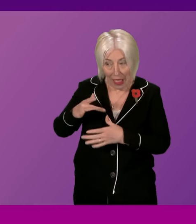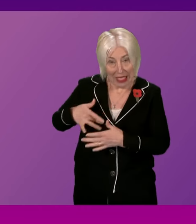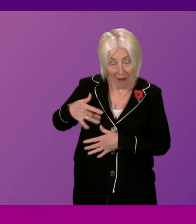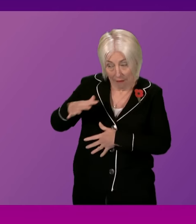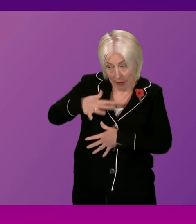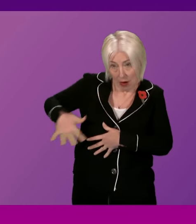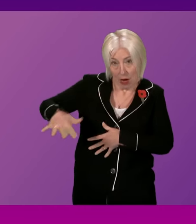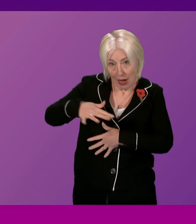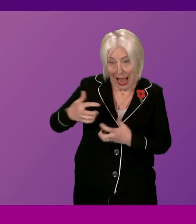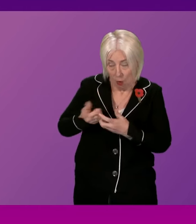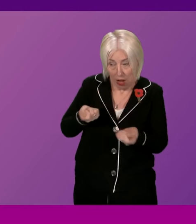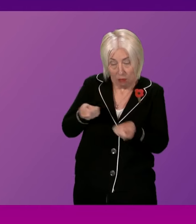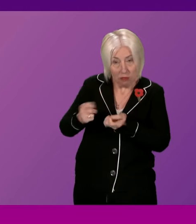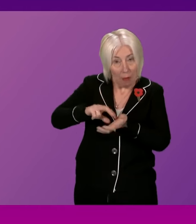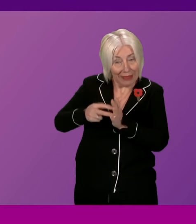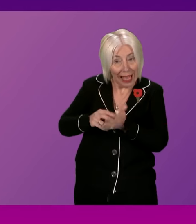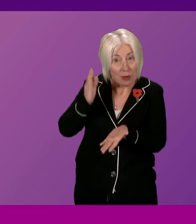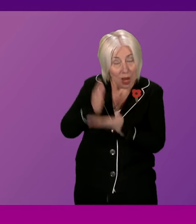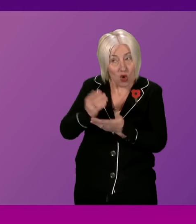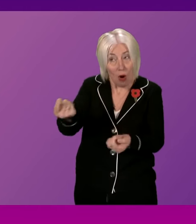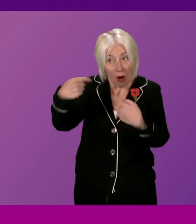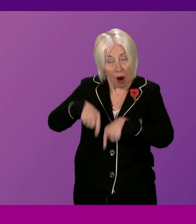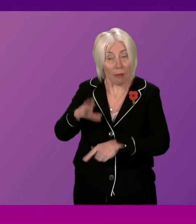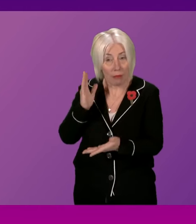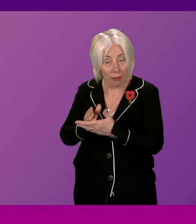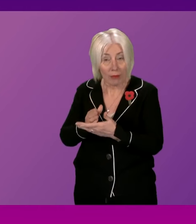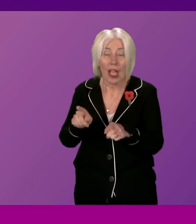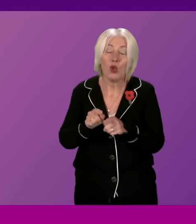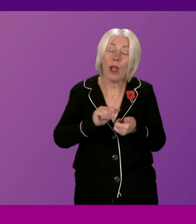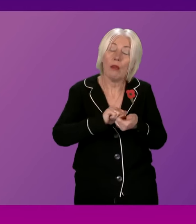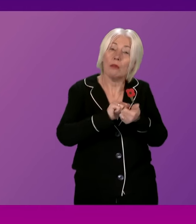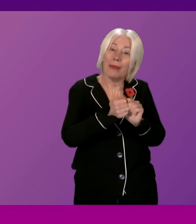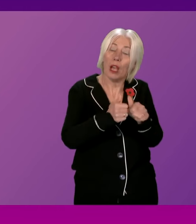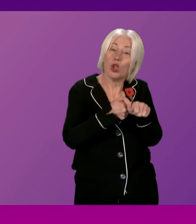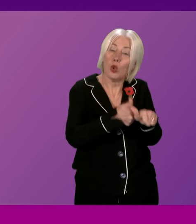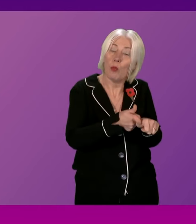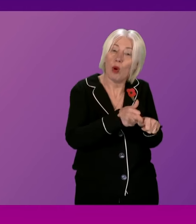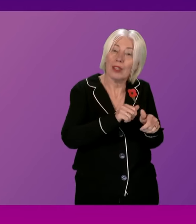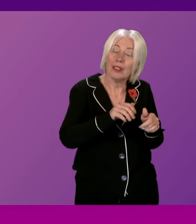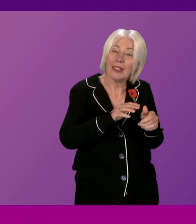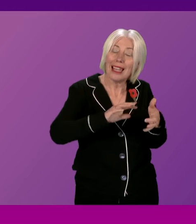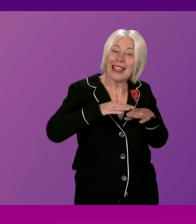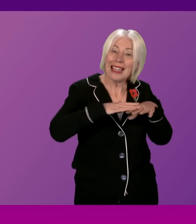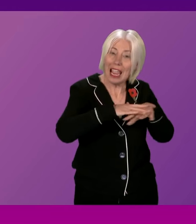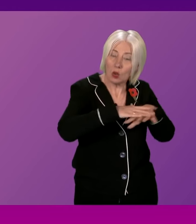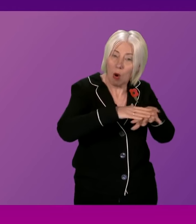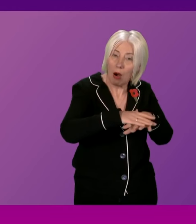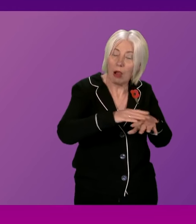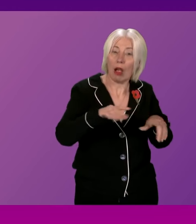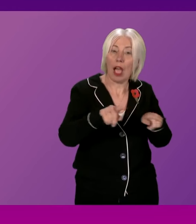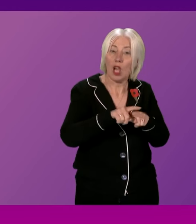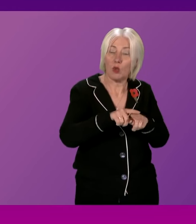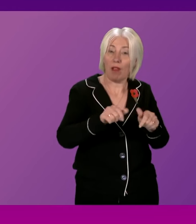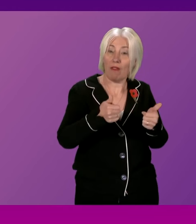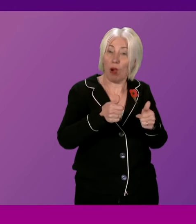communities. We have also developed a practitioner peer support network and a national support panel to support local areas to share